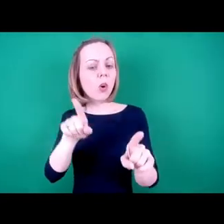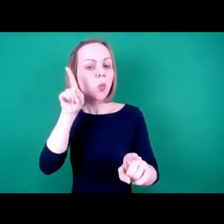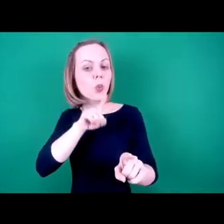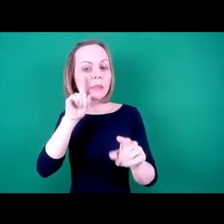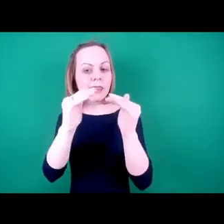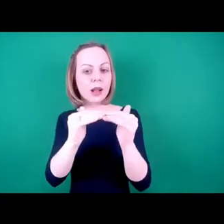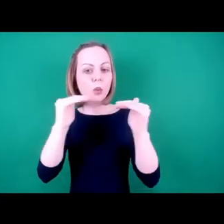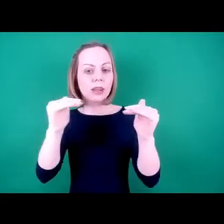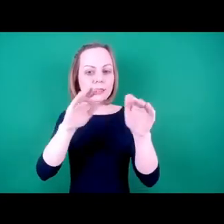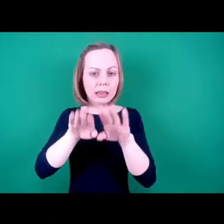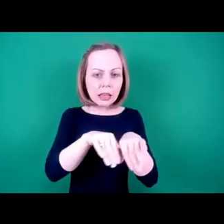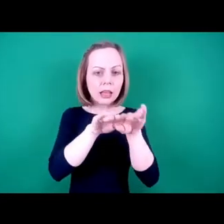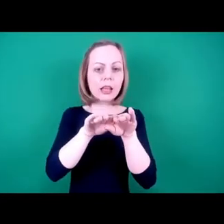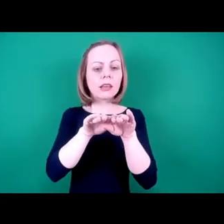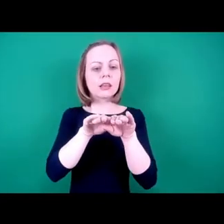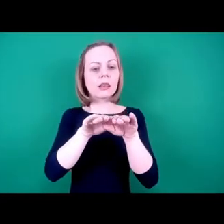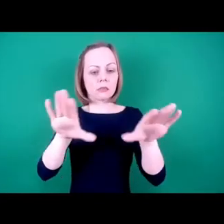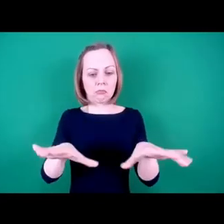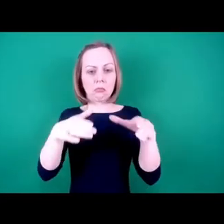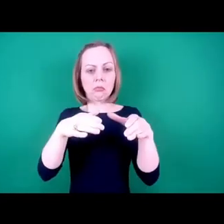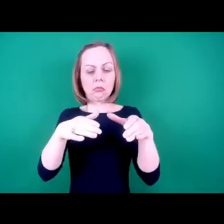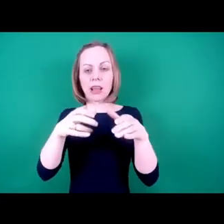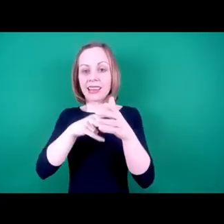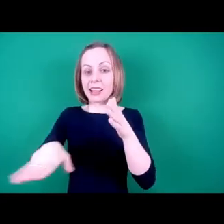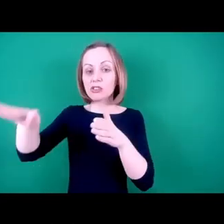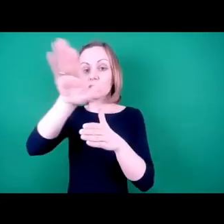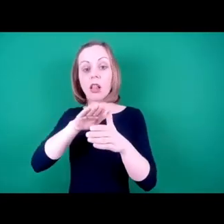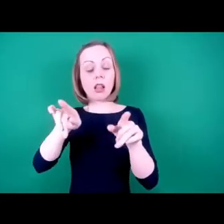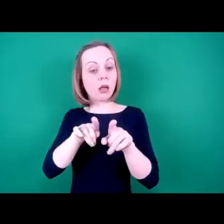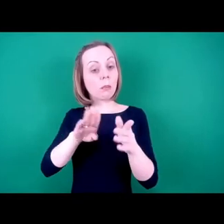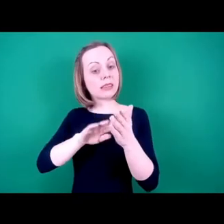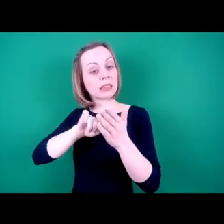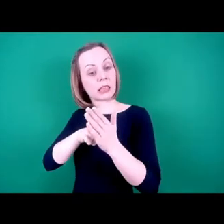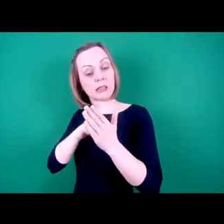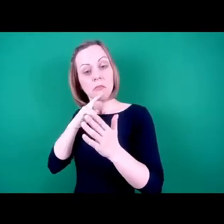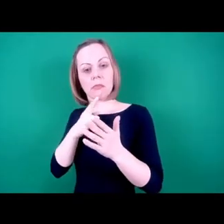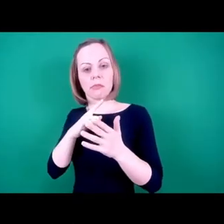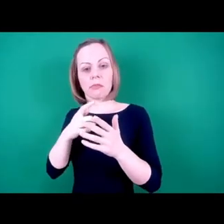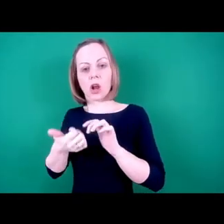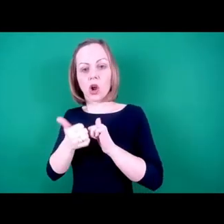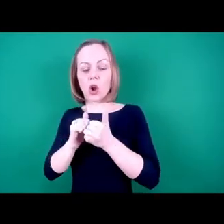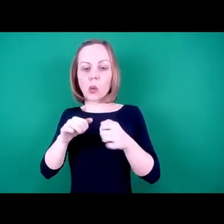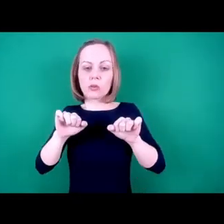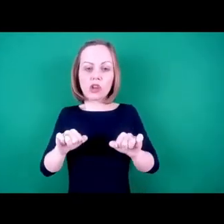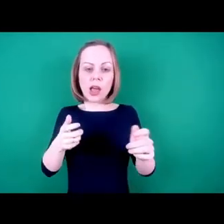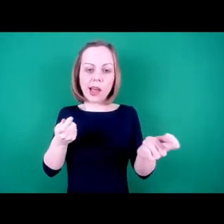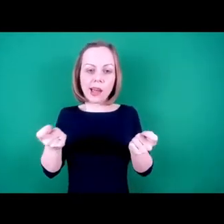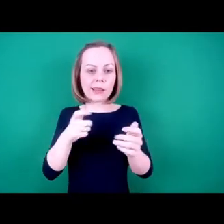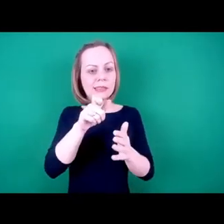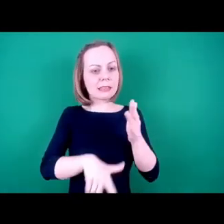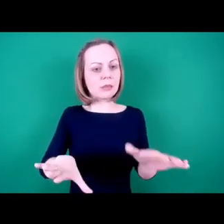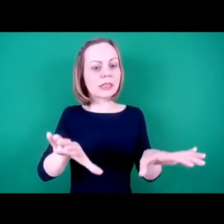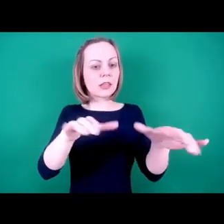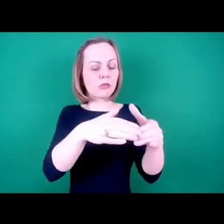nationally and in Milton Keynes, and I'm co-chair of their disability caucus nationally in terms of a